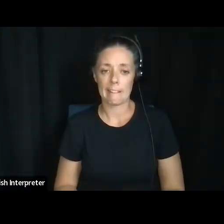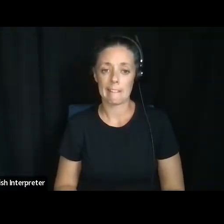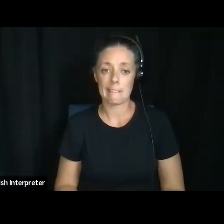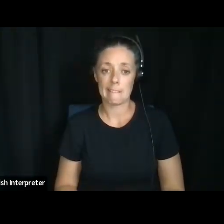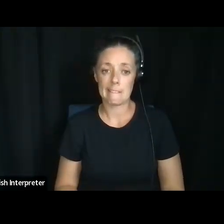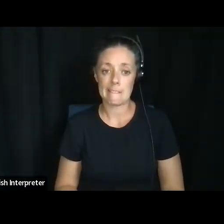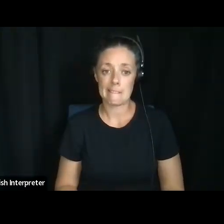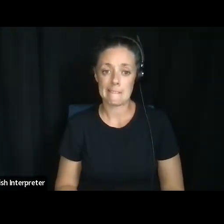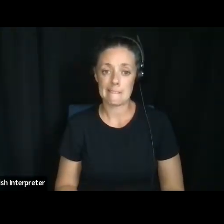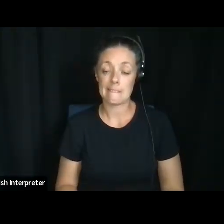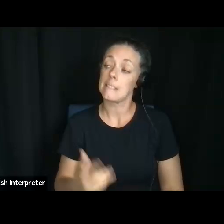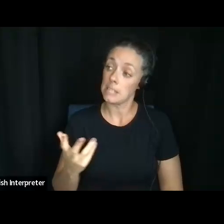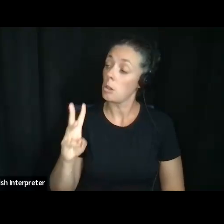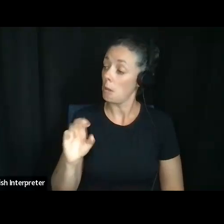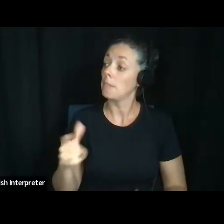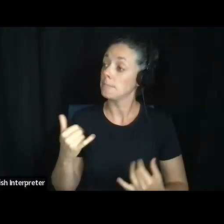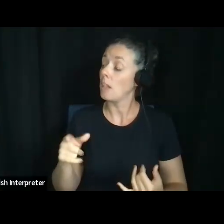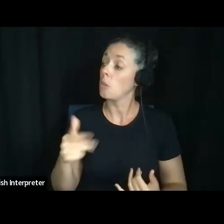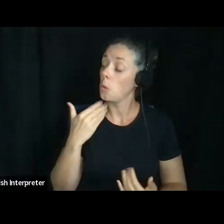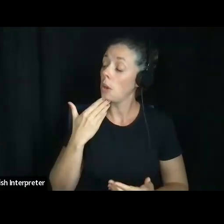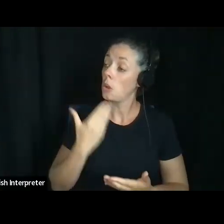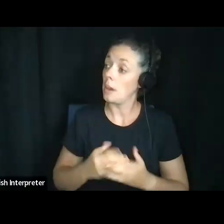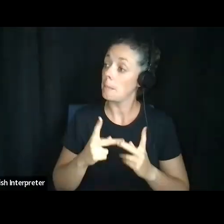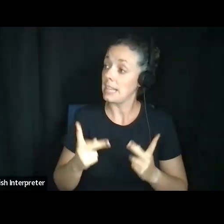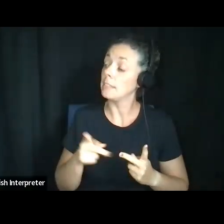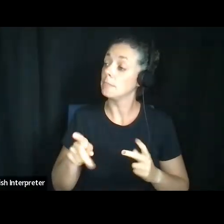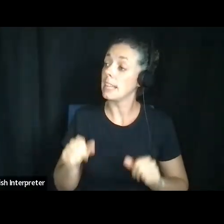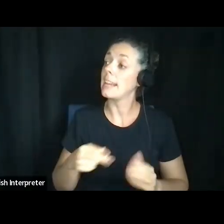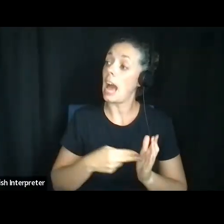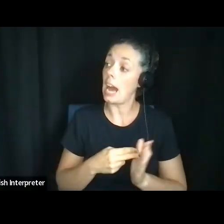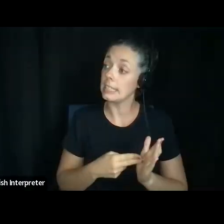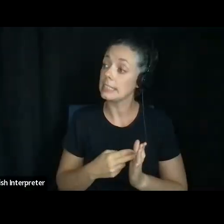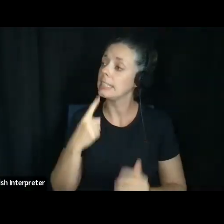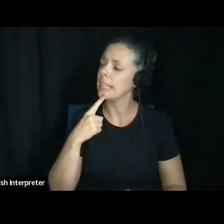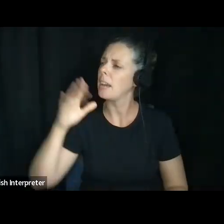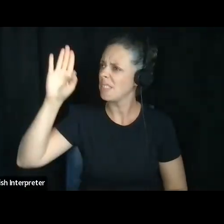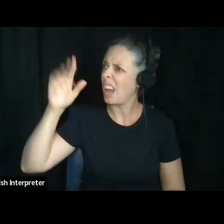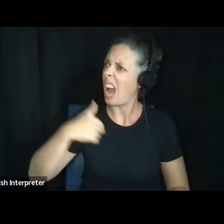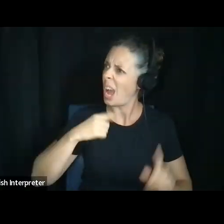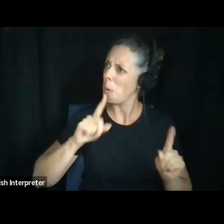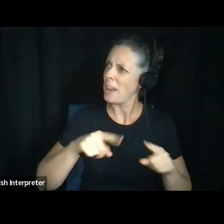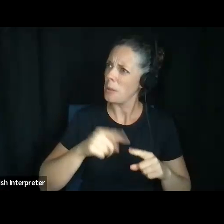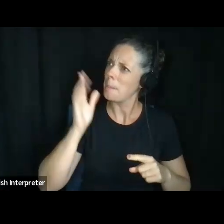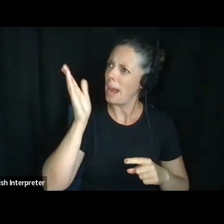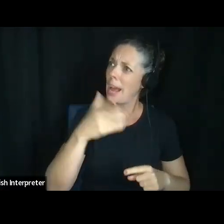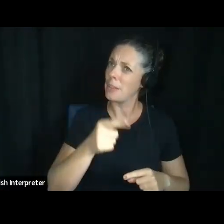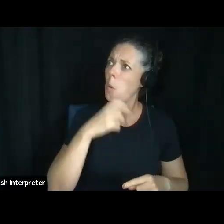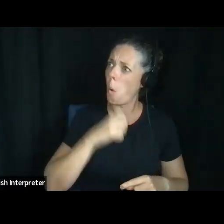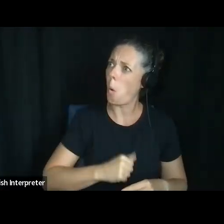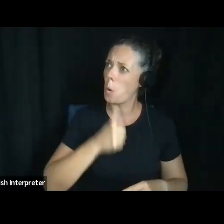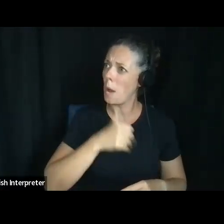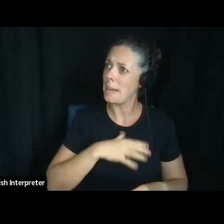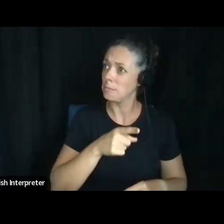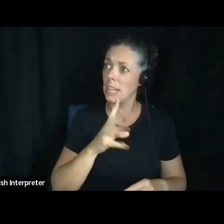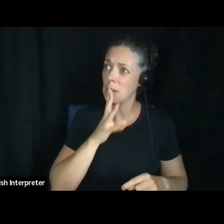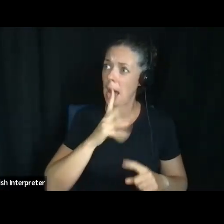now you're in a really good place because you can honestly say that I went to the presentation by this old woman and she was talking about